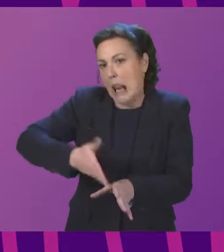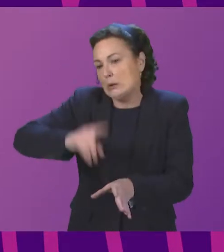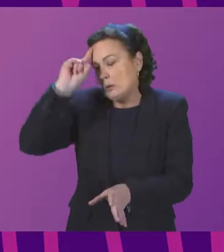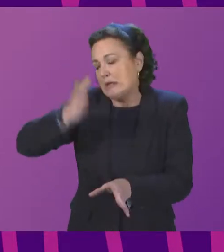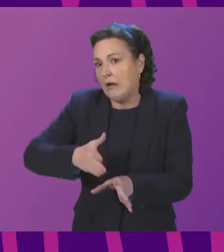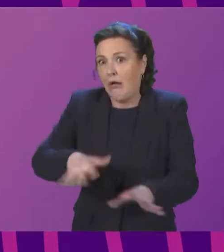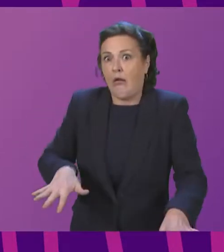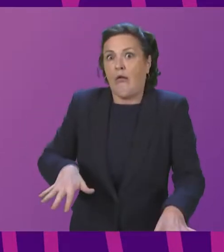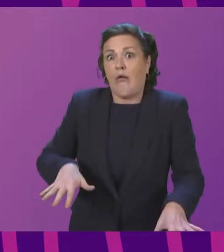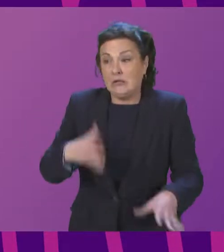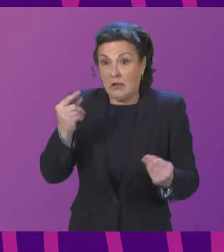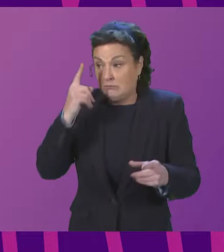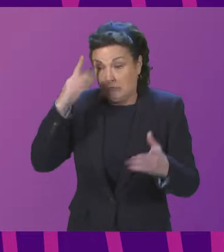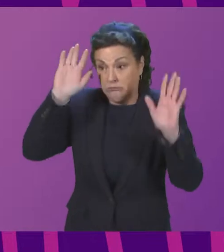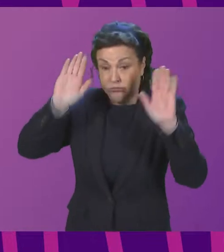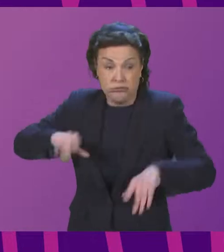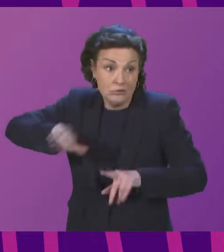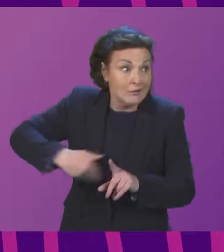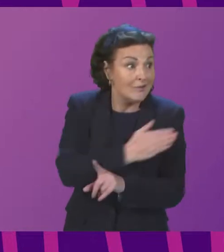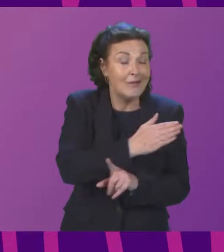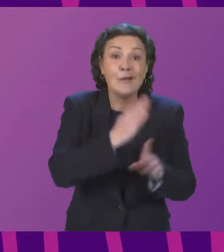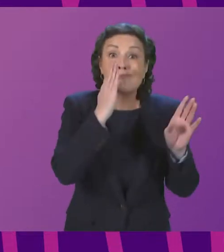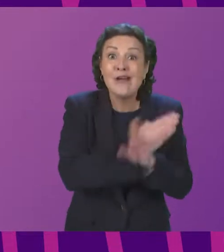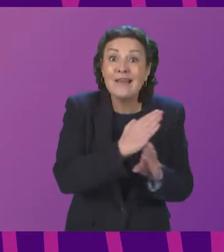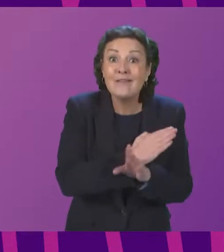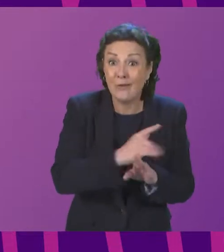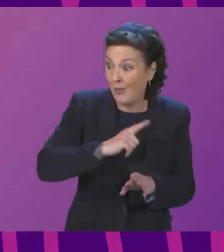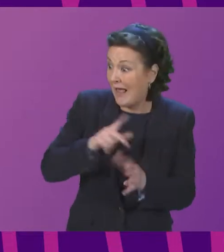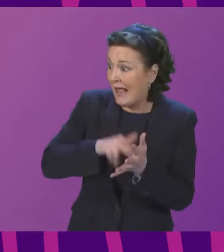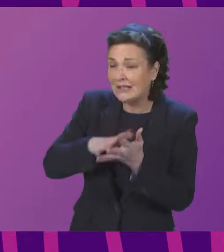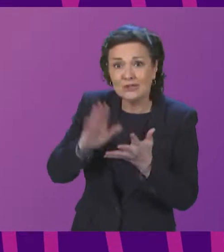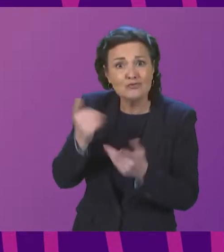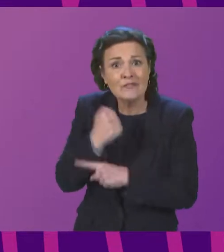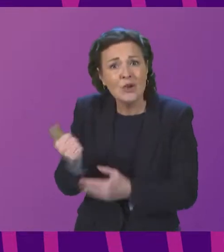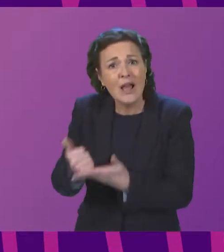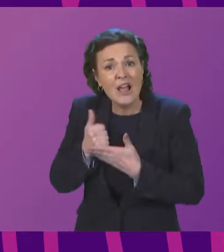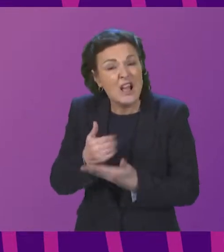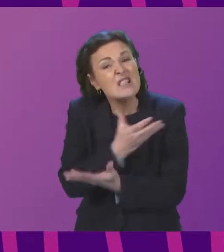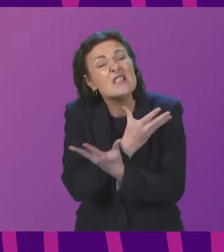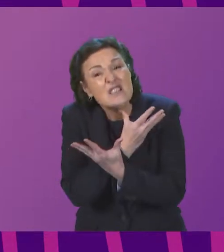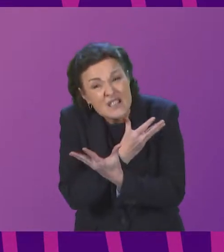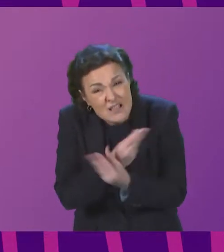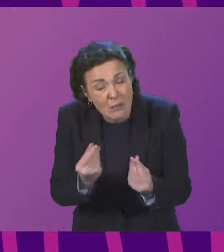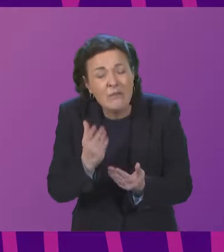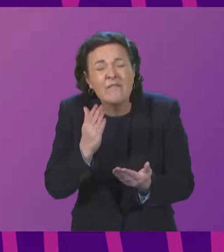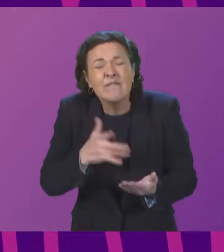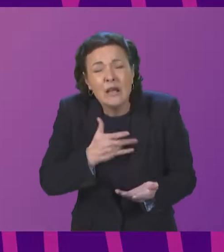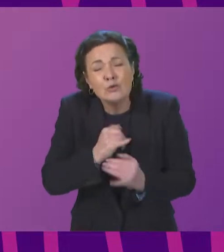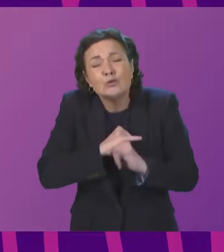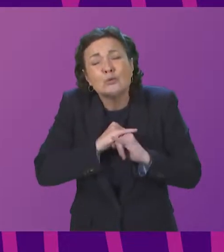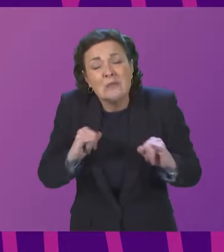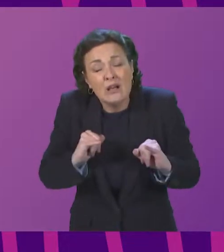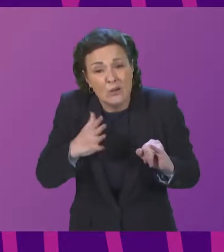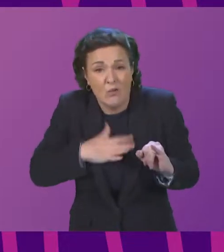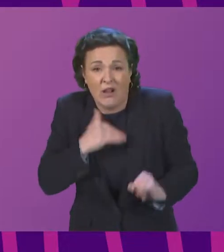Some have had to go private because the NHS is refusing to help them and some have been so low they've considered taking their own lives.